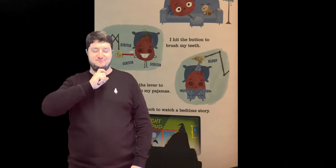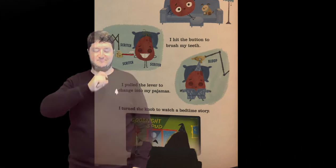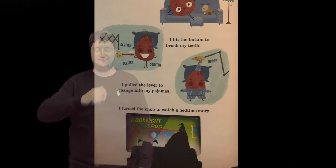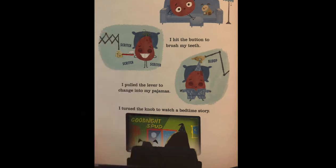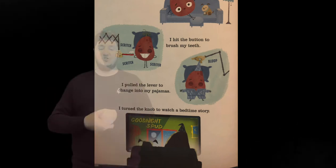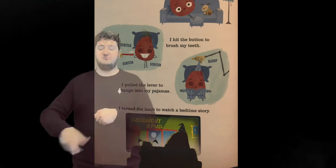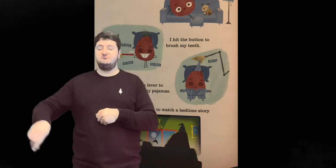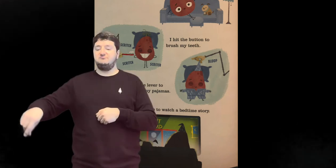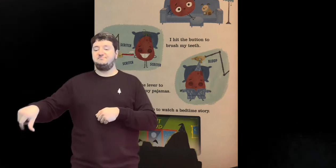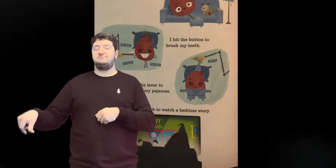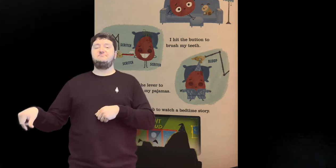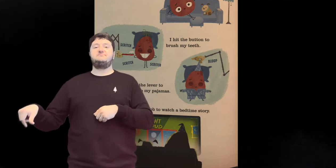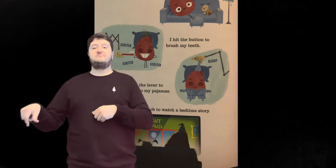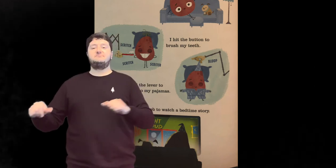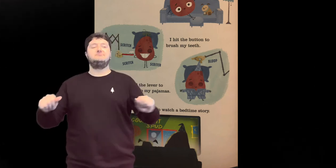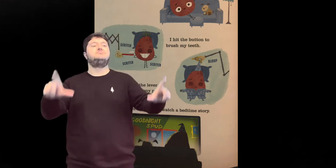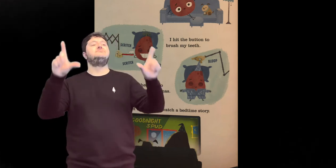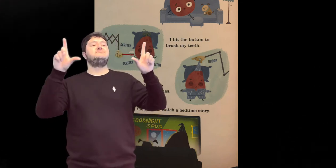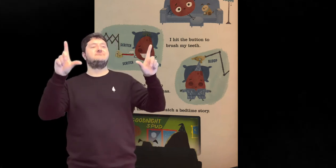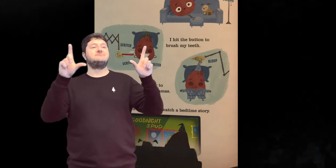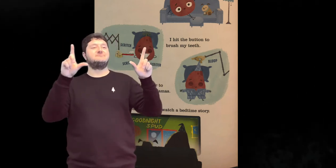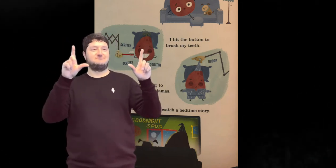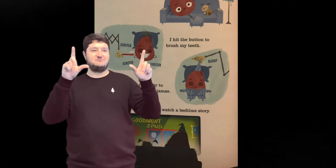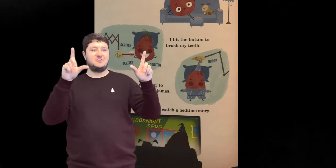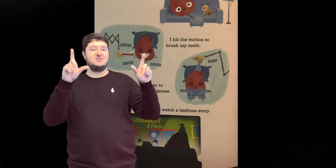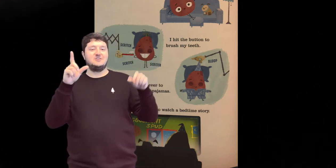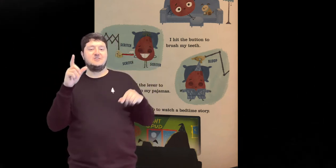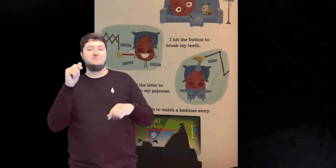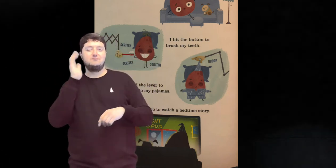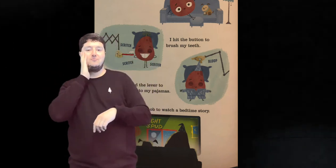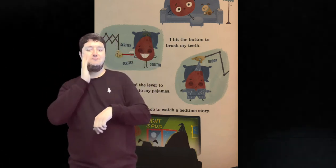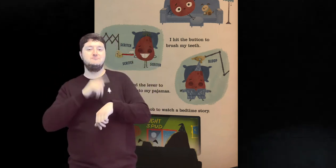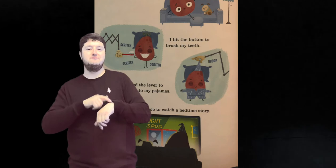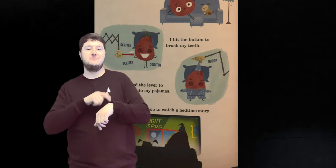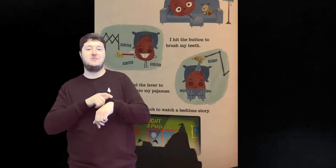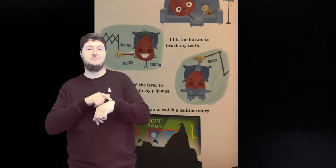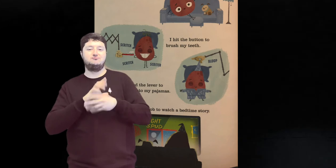Look I turned the knob To watch a bedtime story